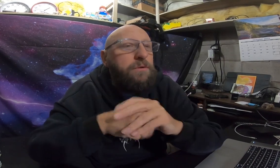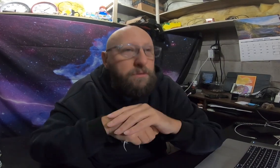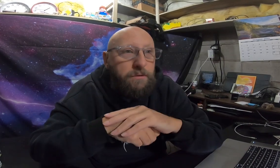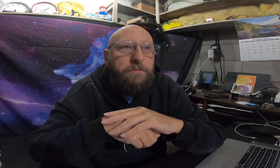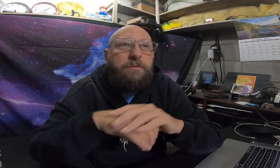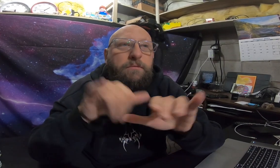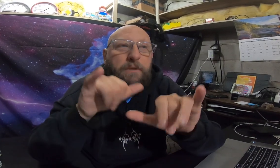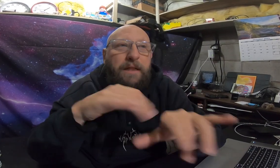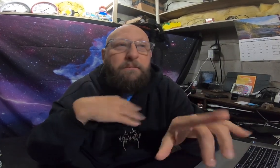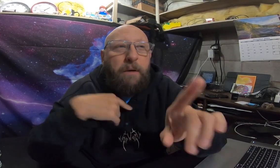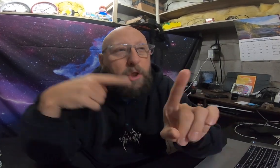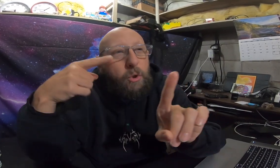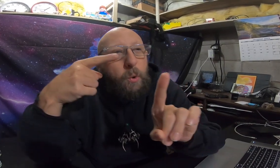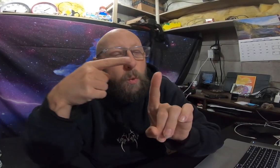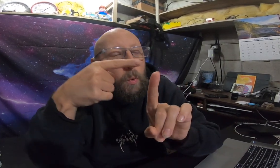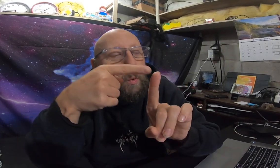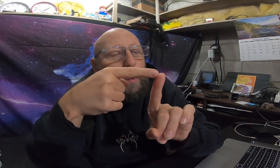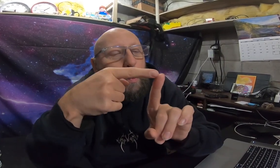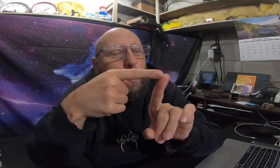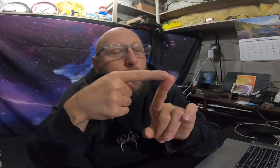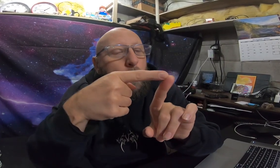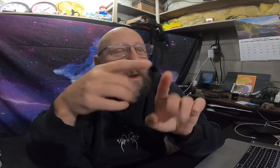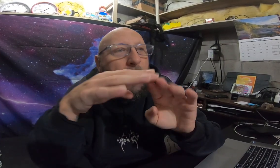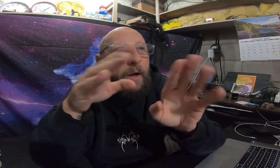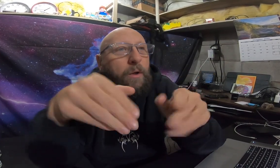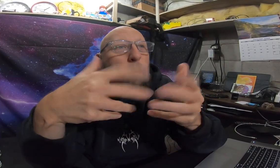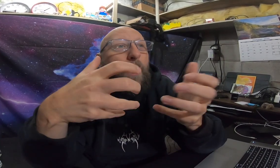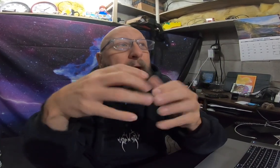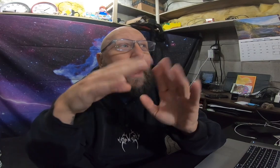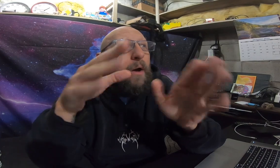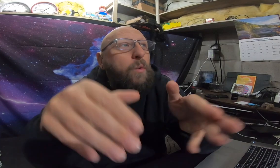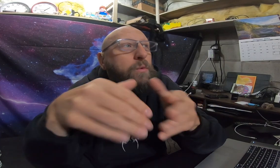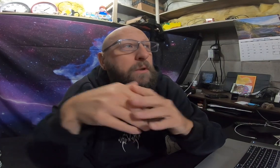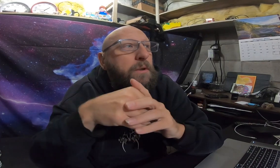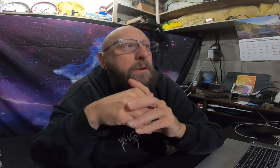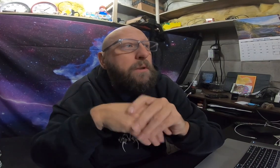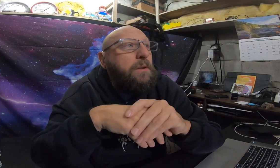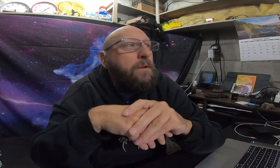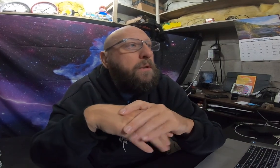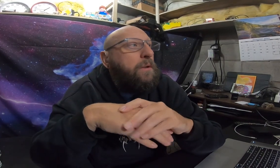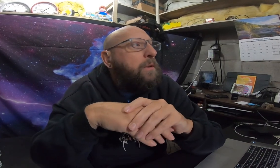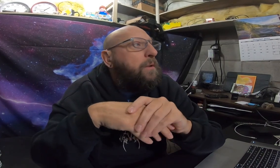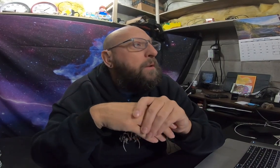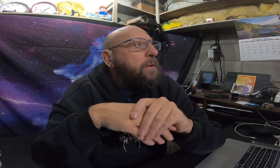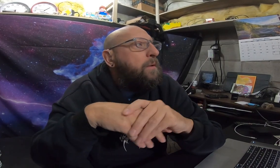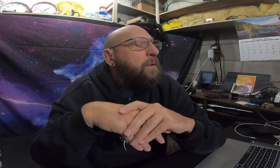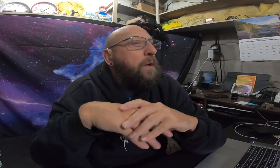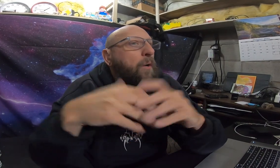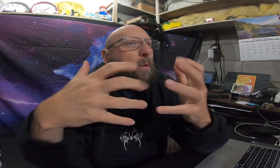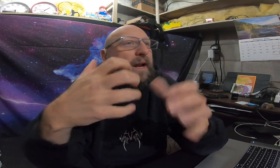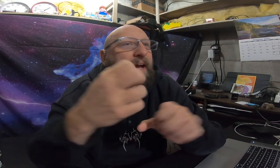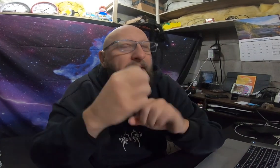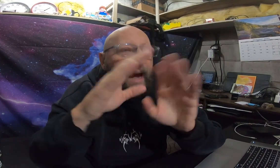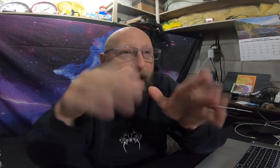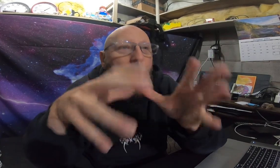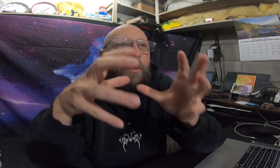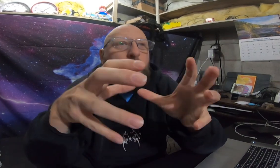that's my goal i want a house i want to get a house